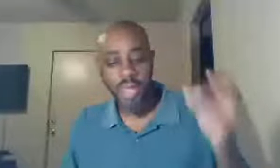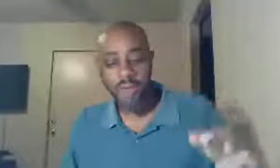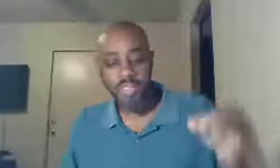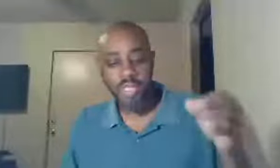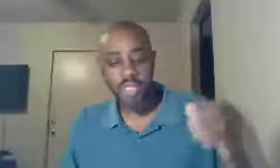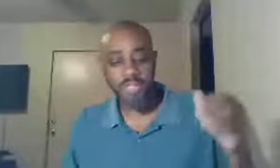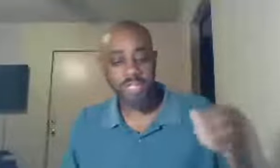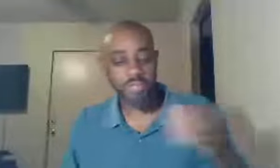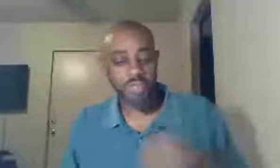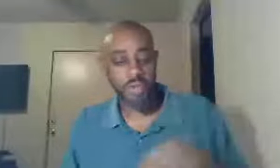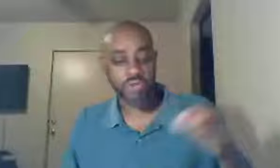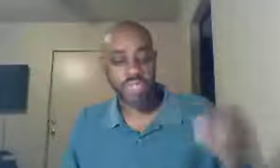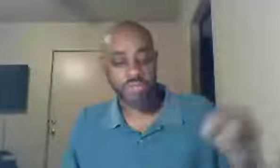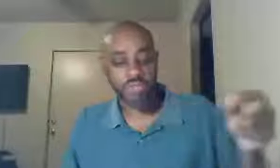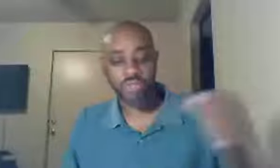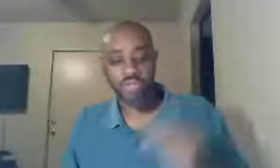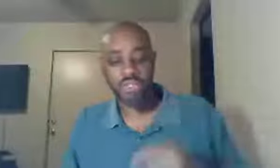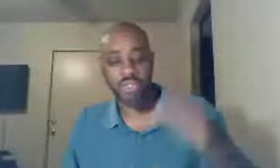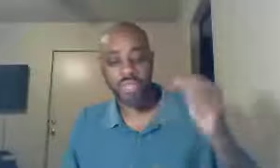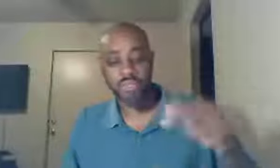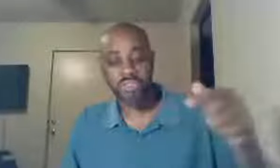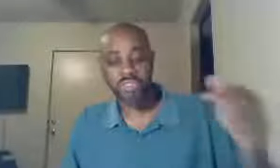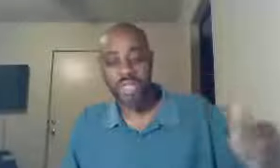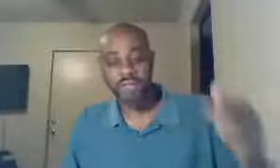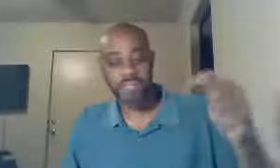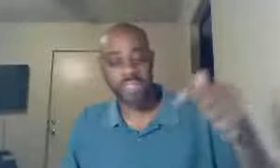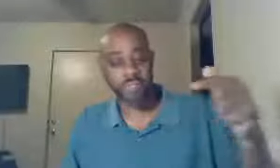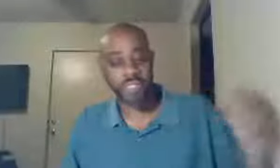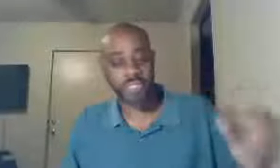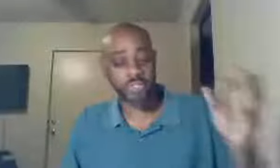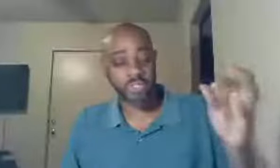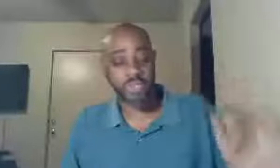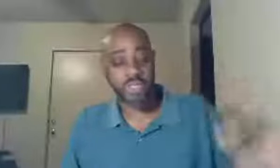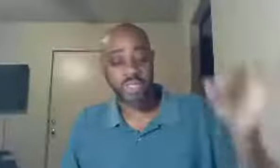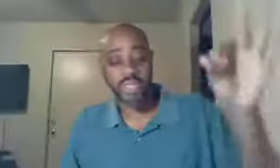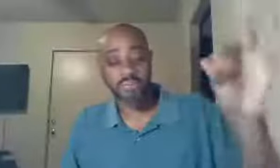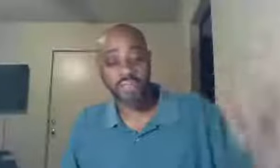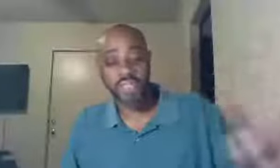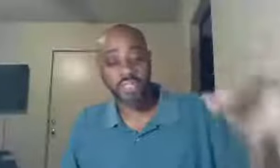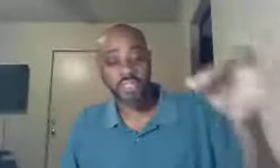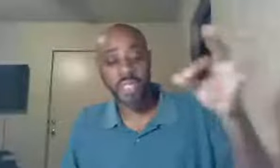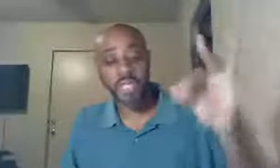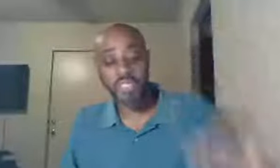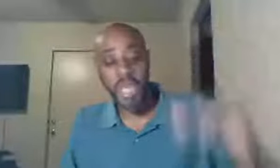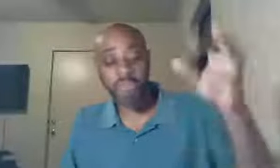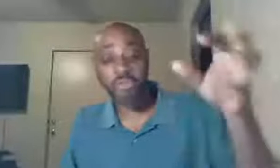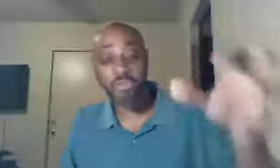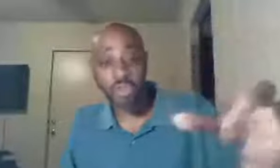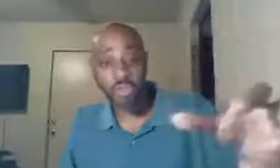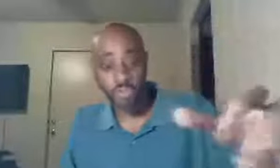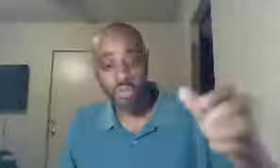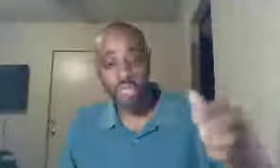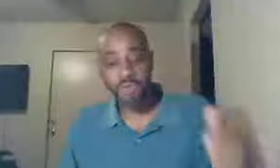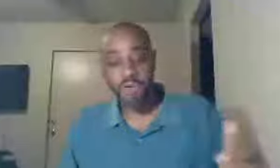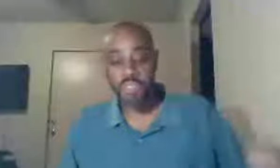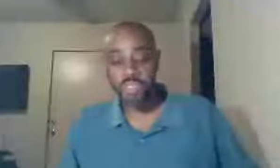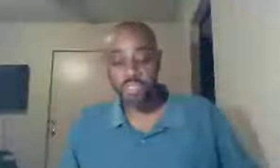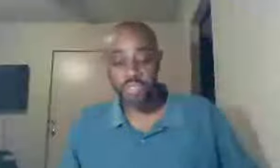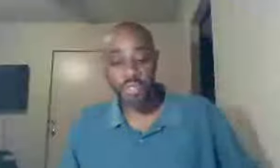perish here, deals with those, given to destruction, like Judas Iscariot, the son of perdition, or destruction, in Ephesians chapter 2, verses 2 and